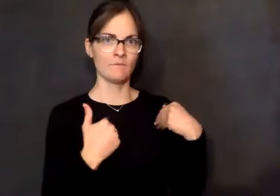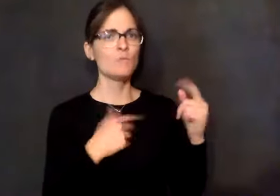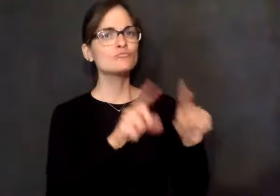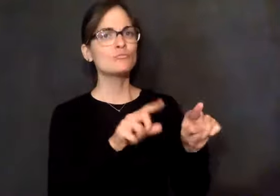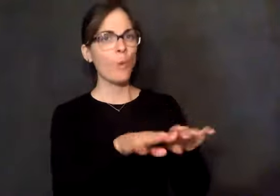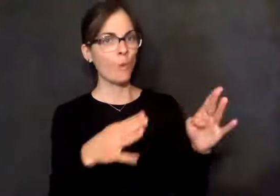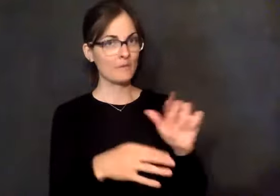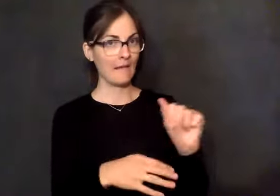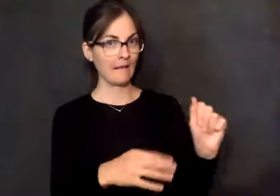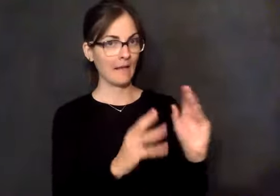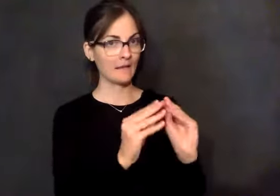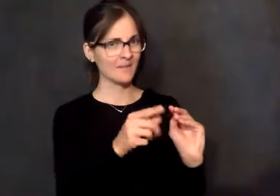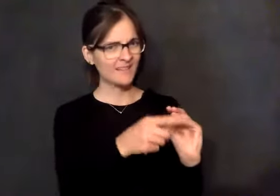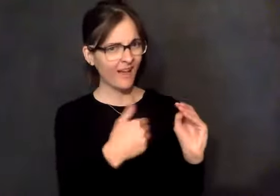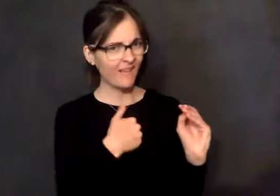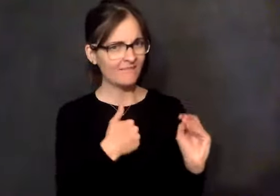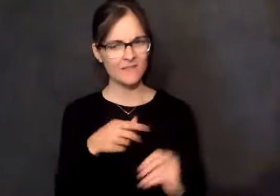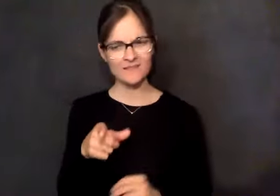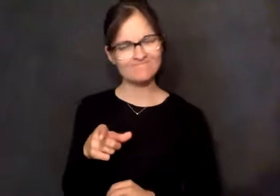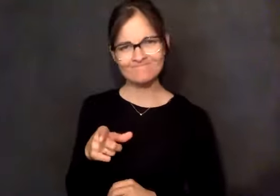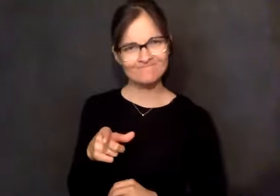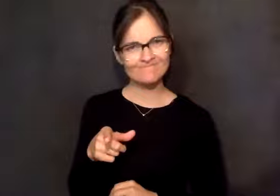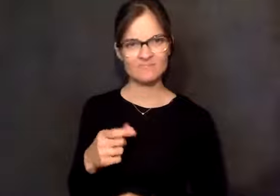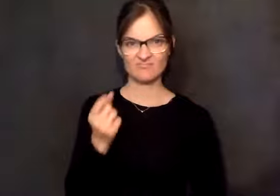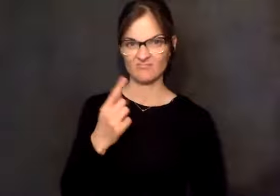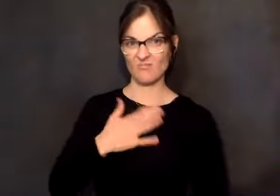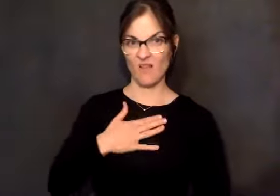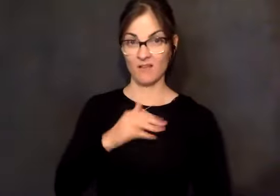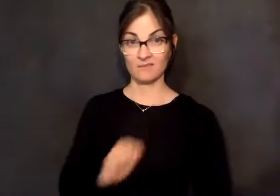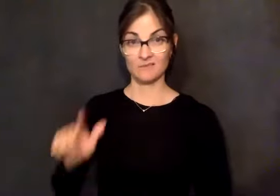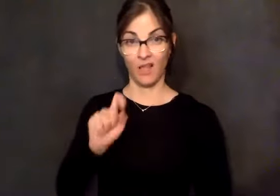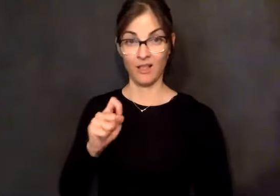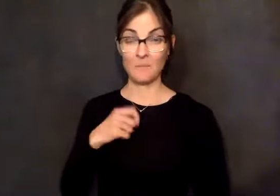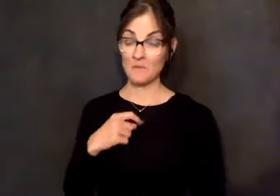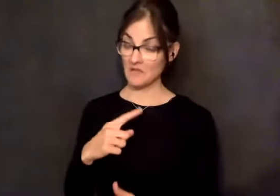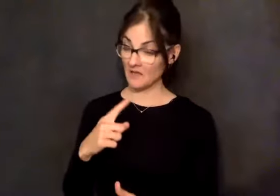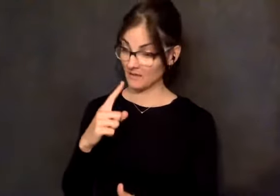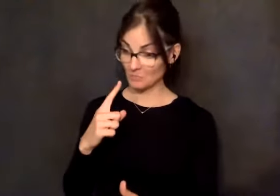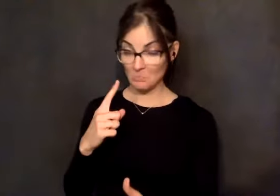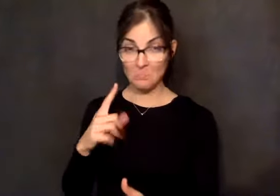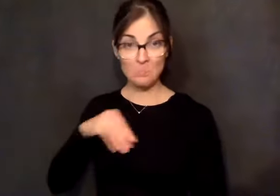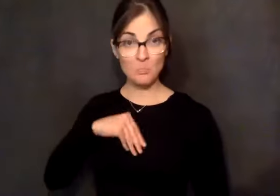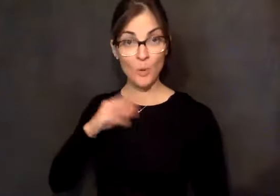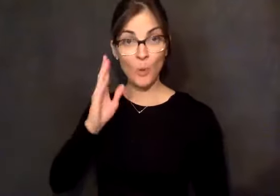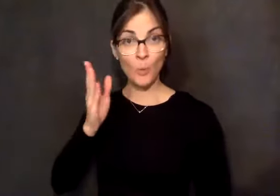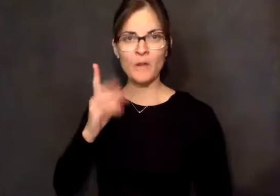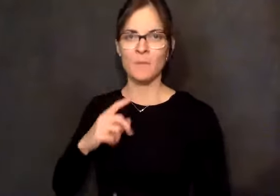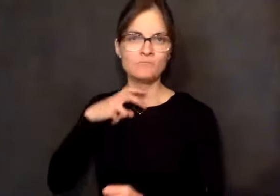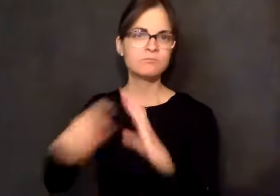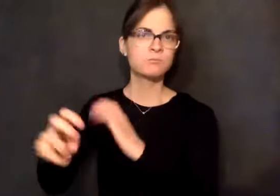AA, open AA meetings. And so I always have been one. If I want to do something, want to do it 150%. Do it,